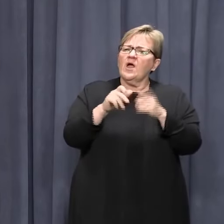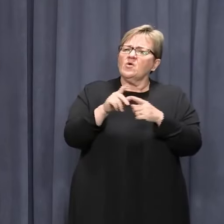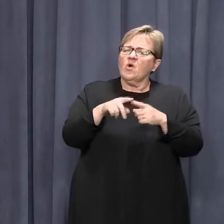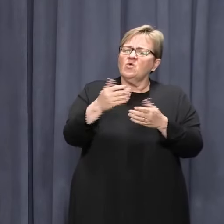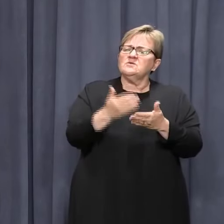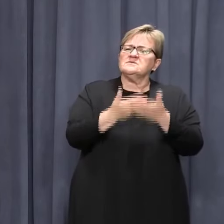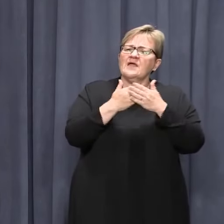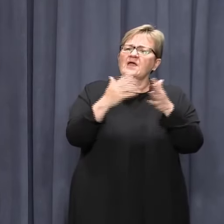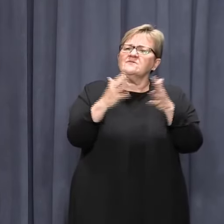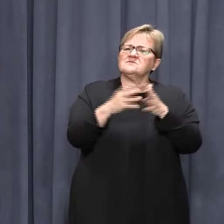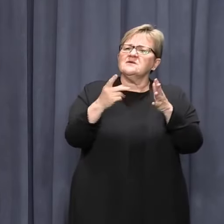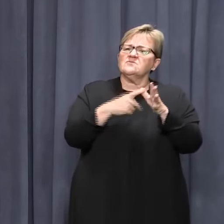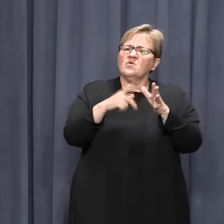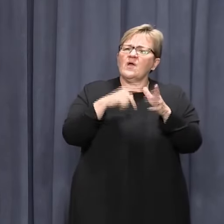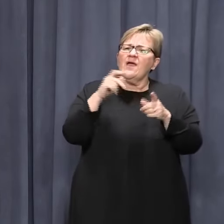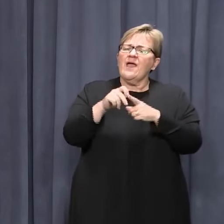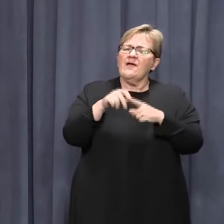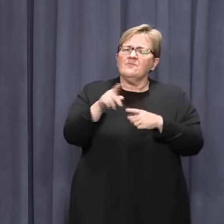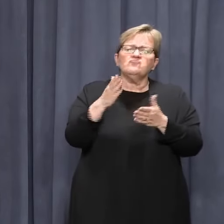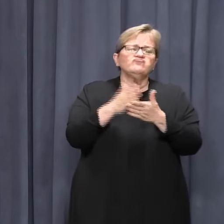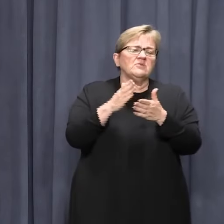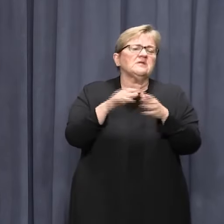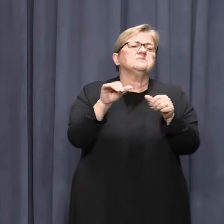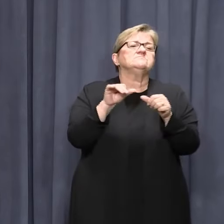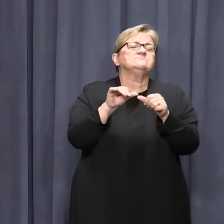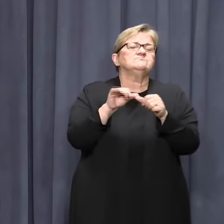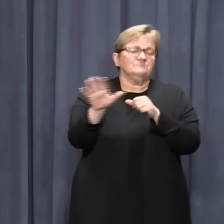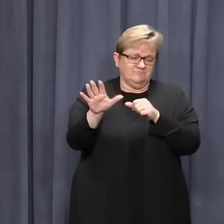SafeWA app has been incredible.